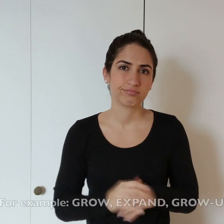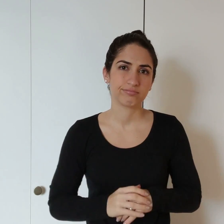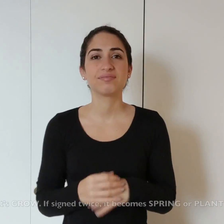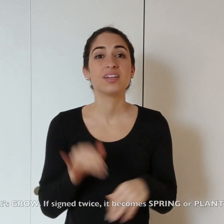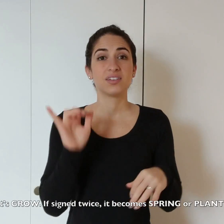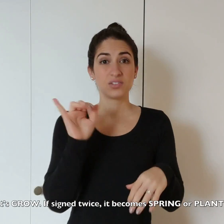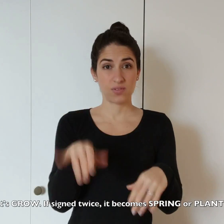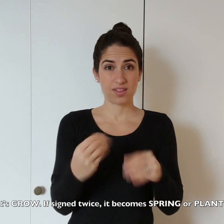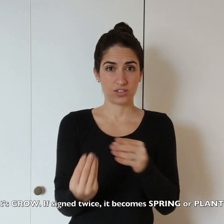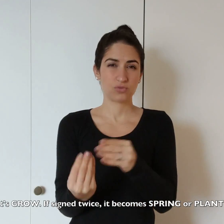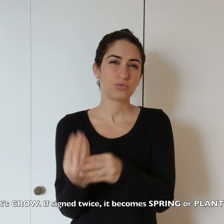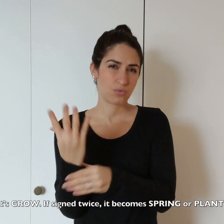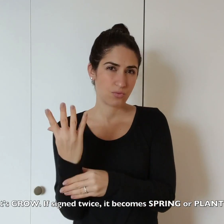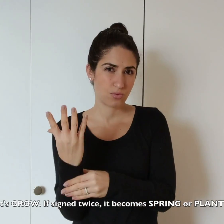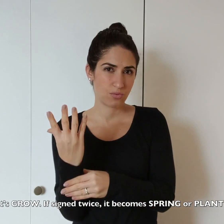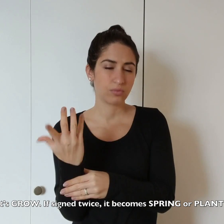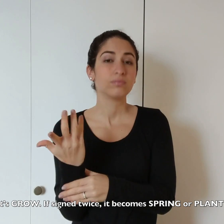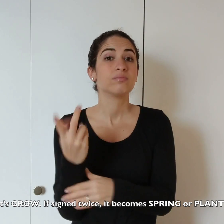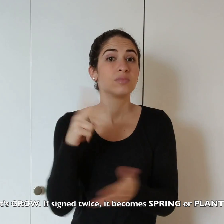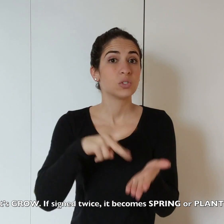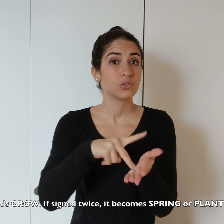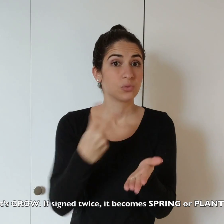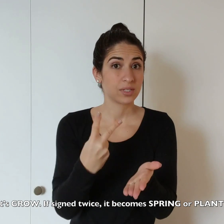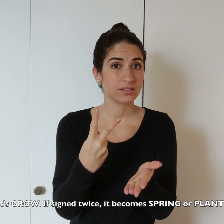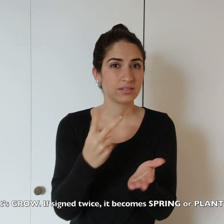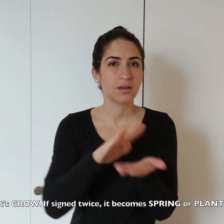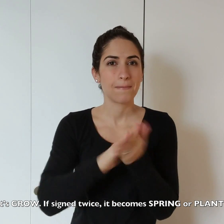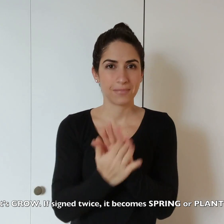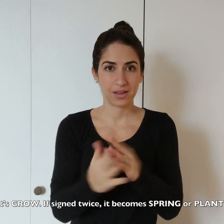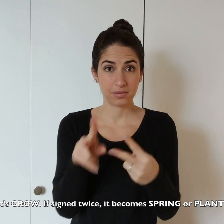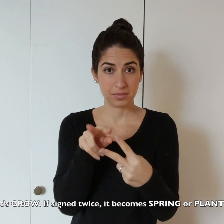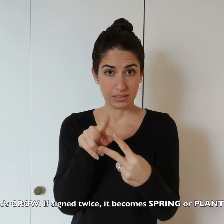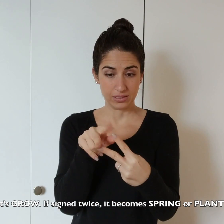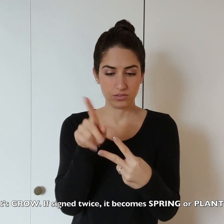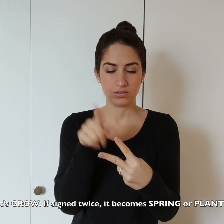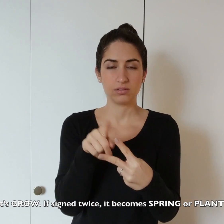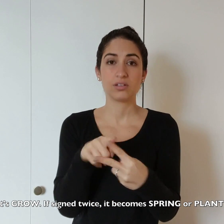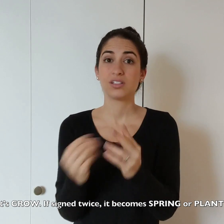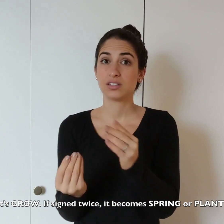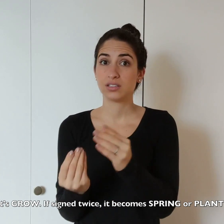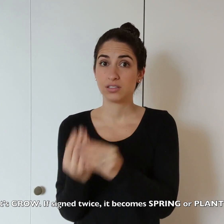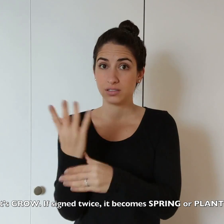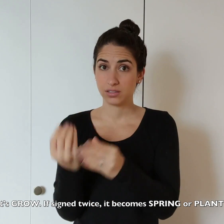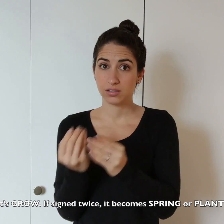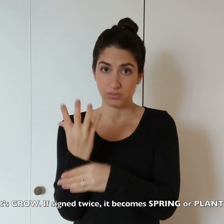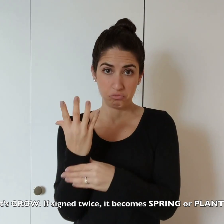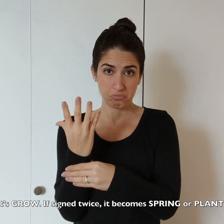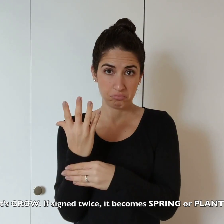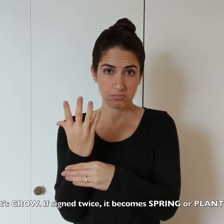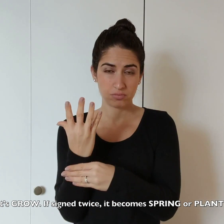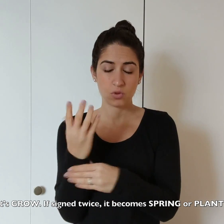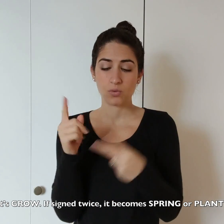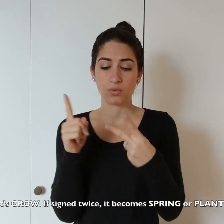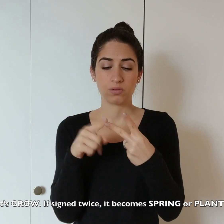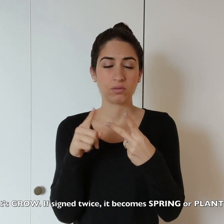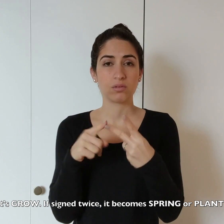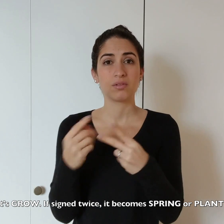That's grow. If signed twice, it becomes spring, or